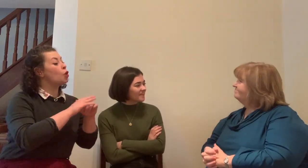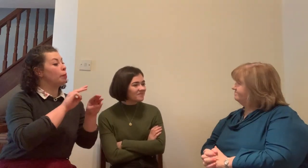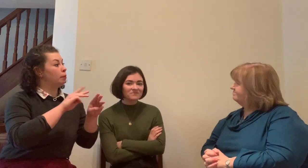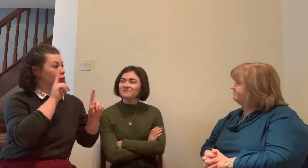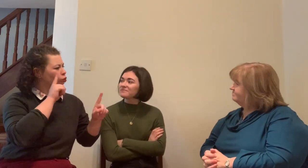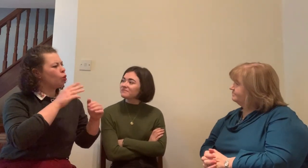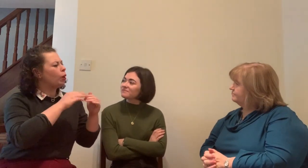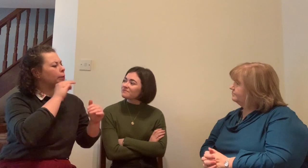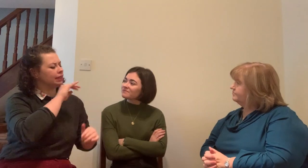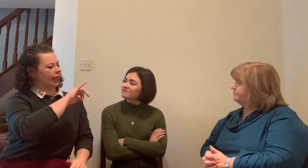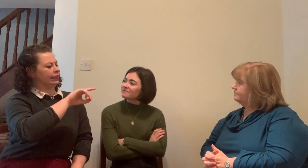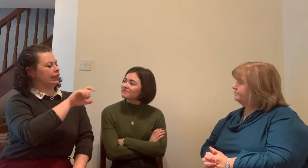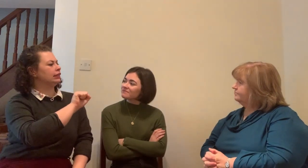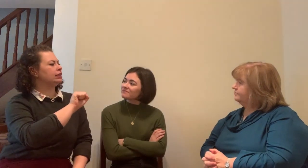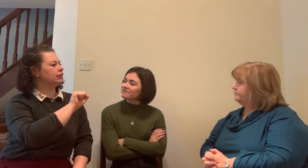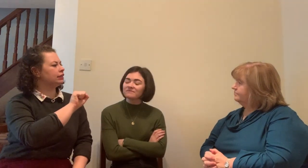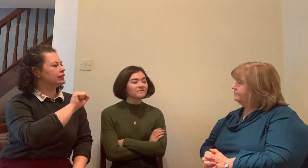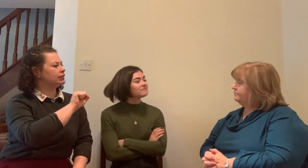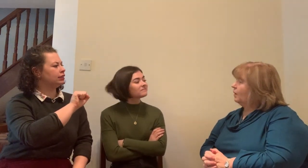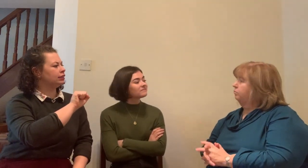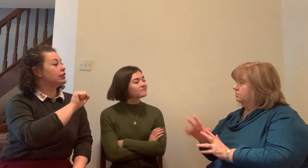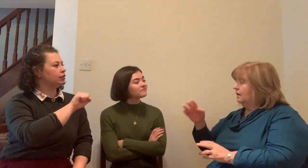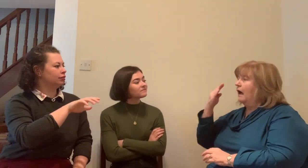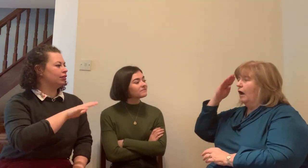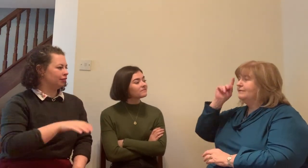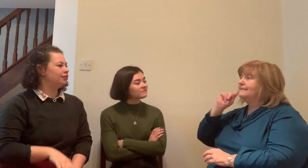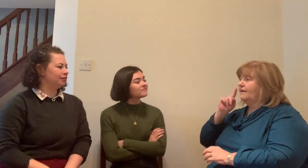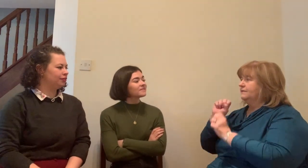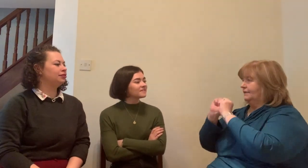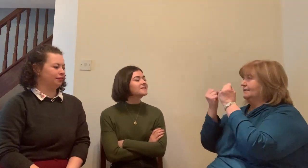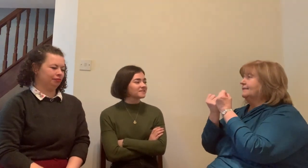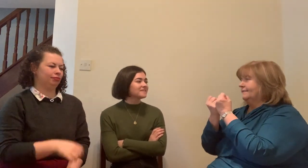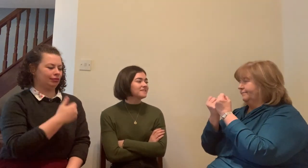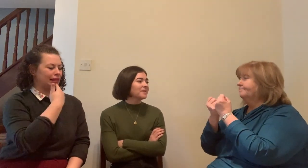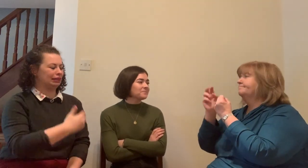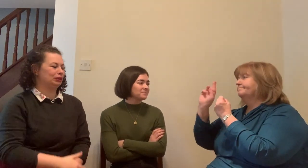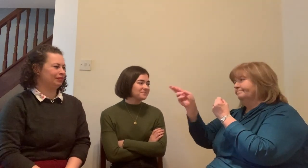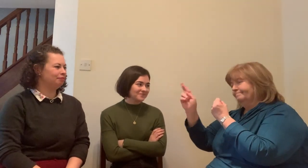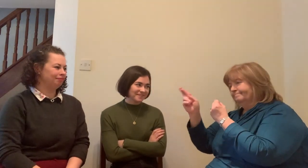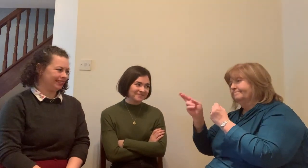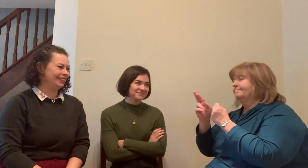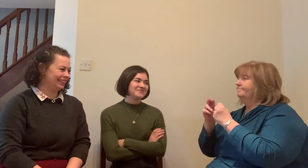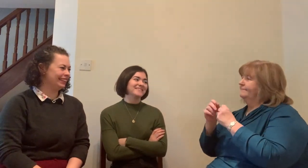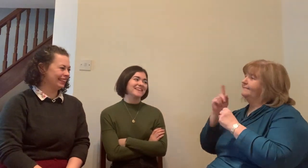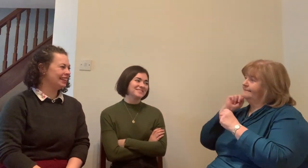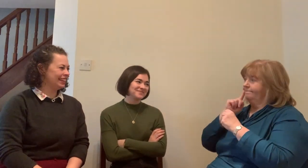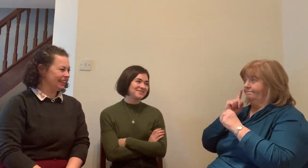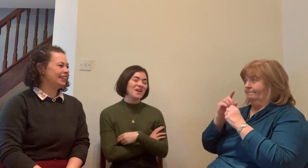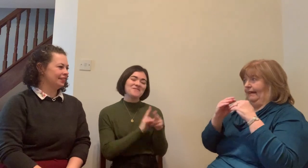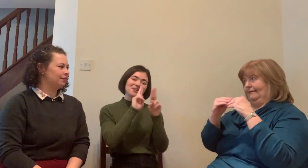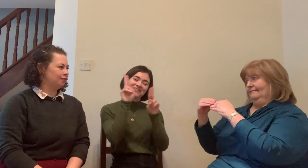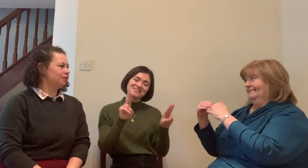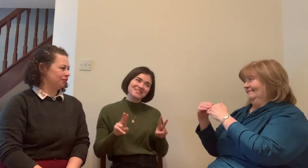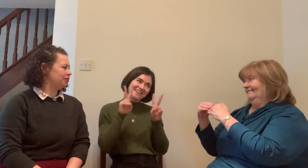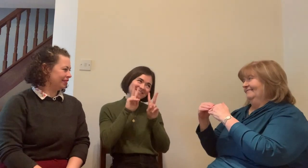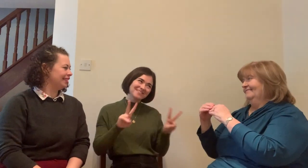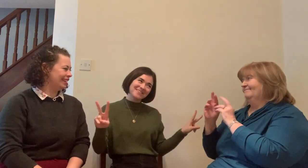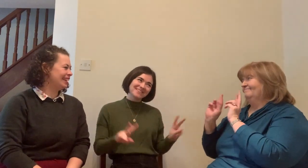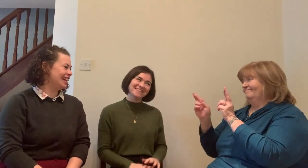certain barriers. That was very tough. Wow. Yeah, suppose it's an experience. I suppose that experience that's very much part of you.